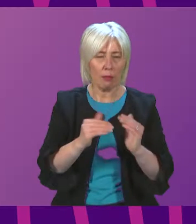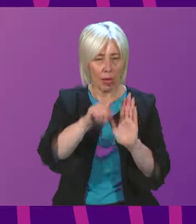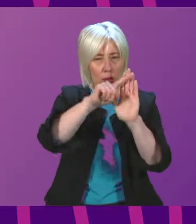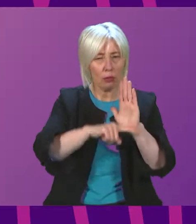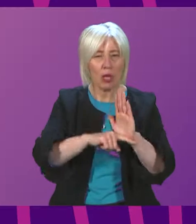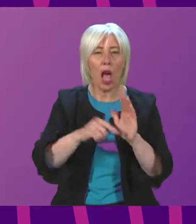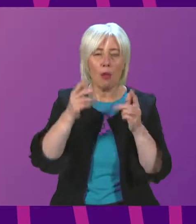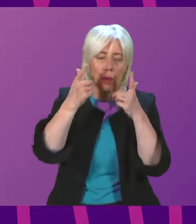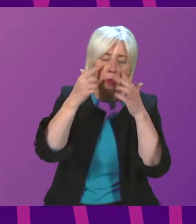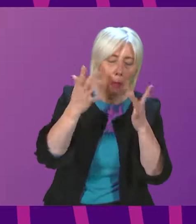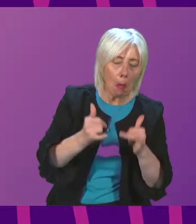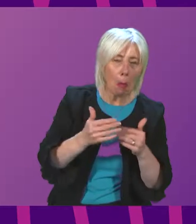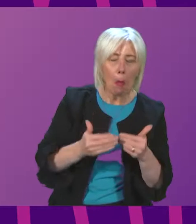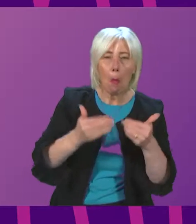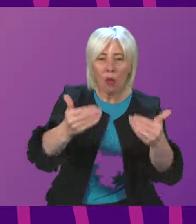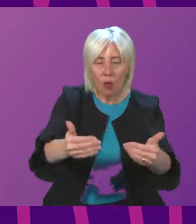situation going forward.